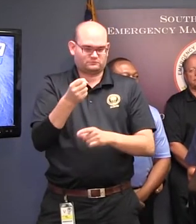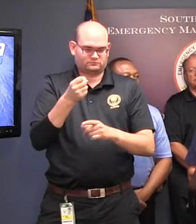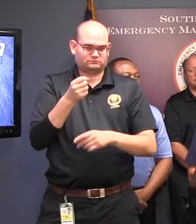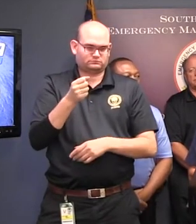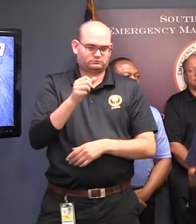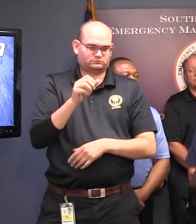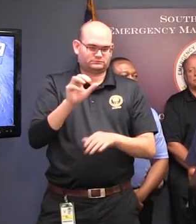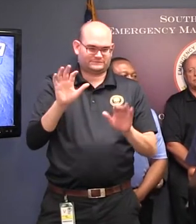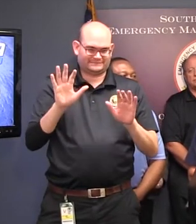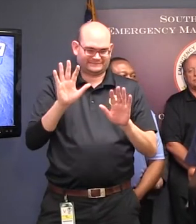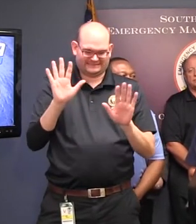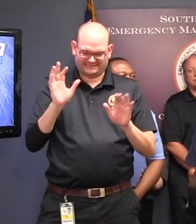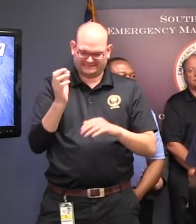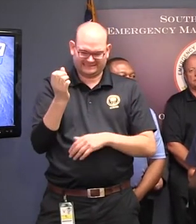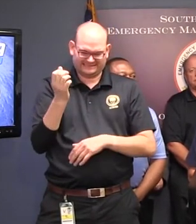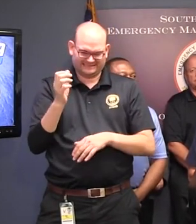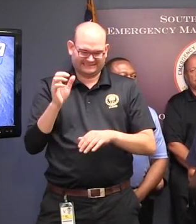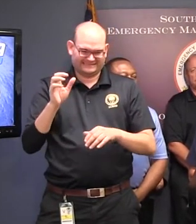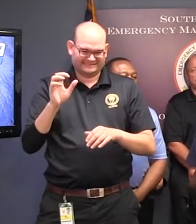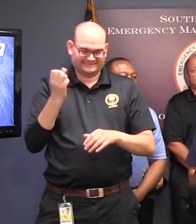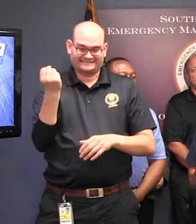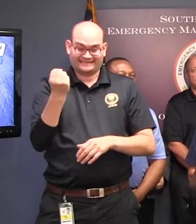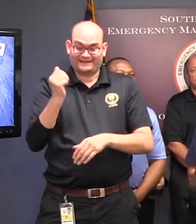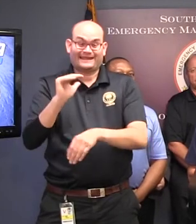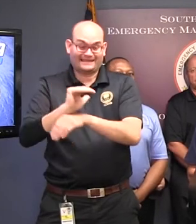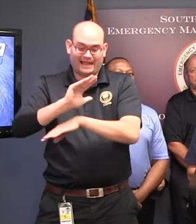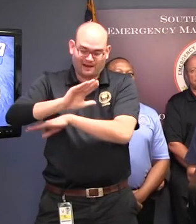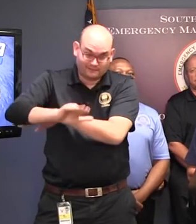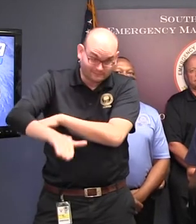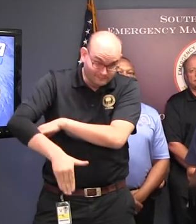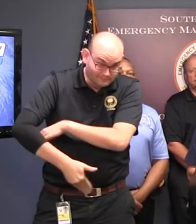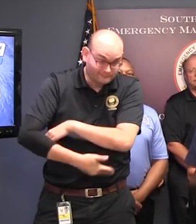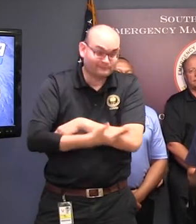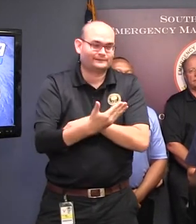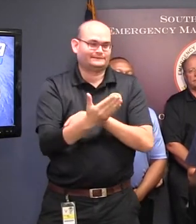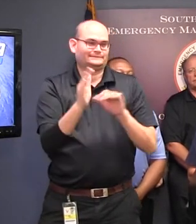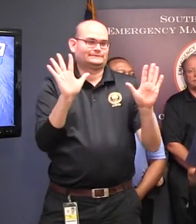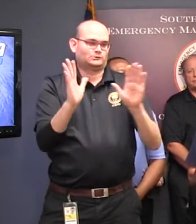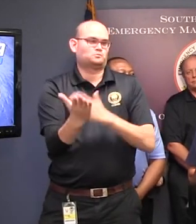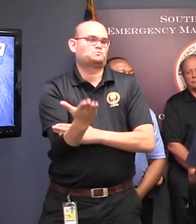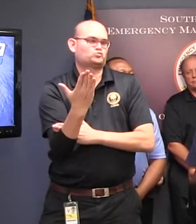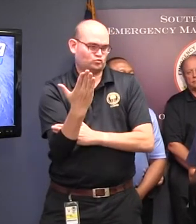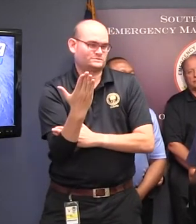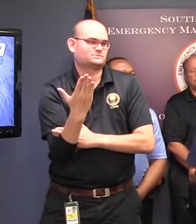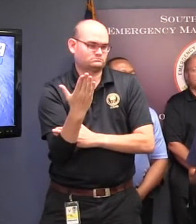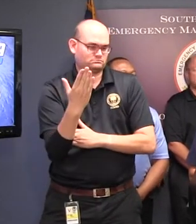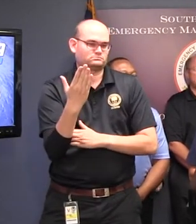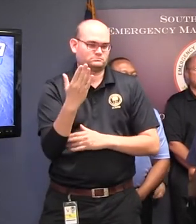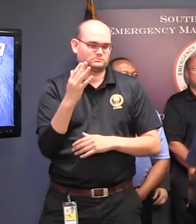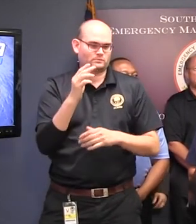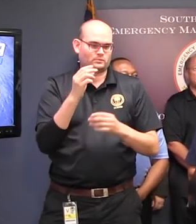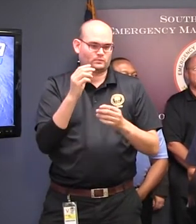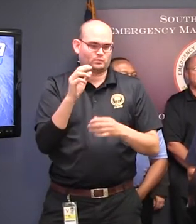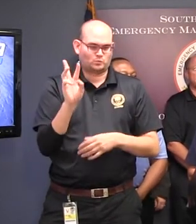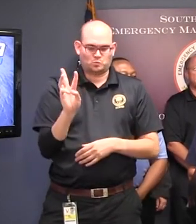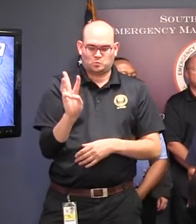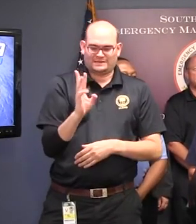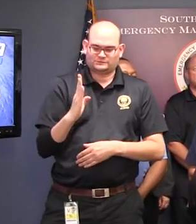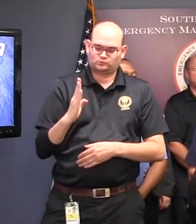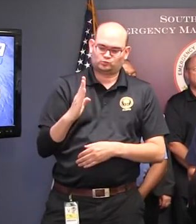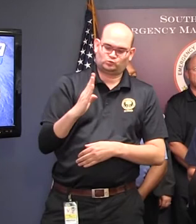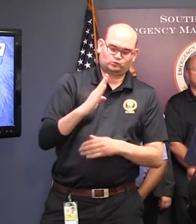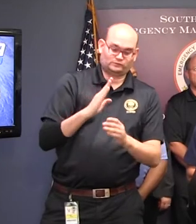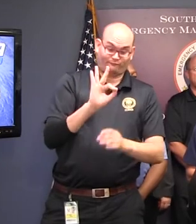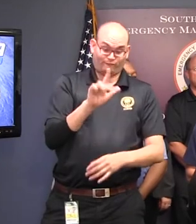early Sunday. The forecast has shifted westward since this time yesterday, with the